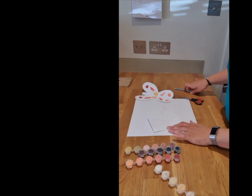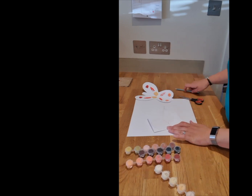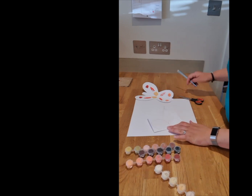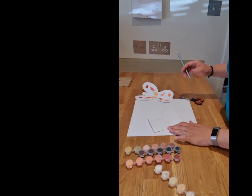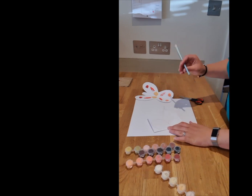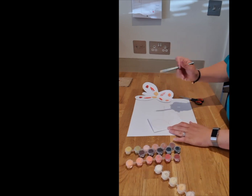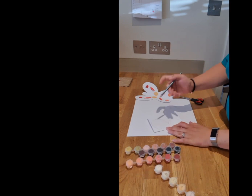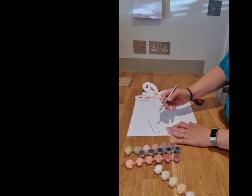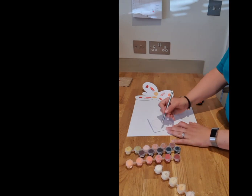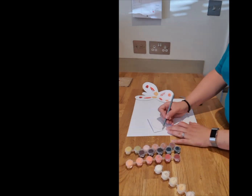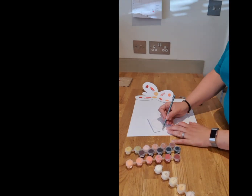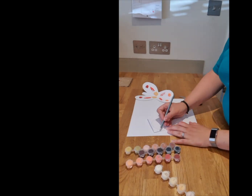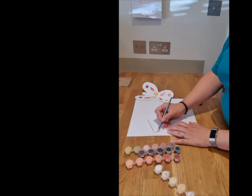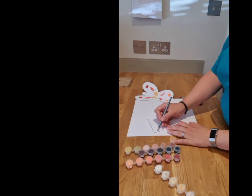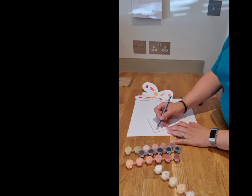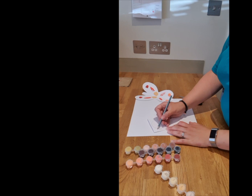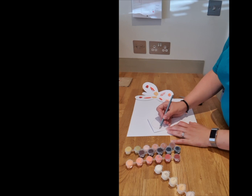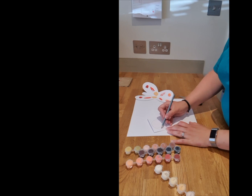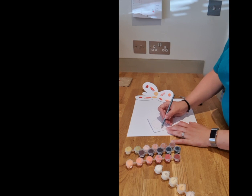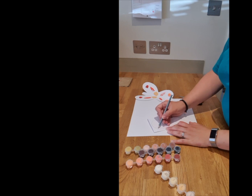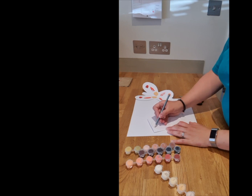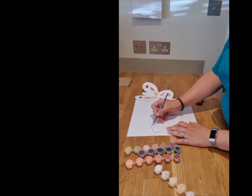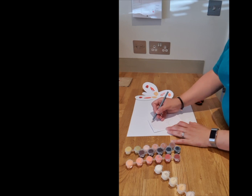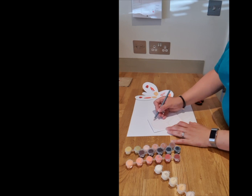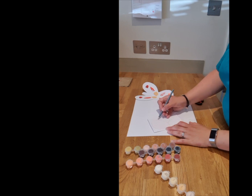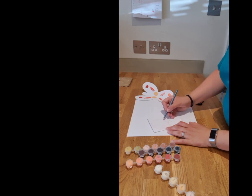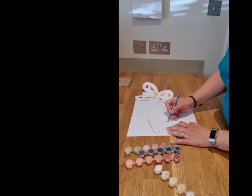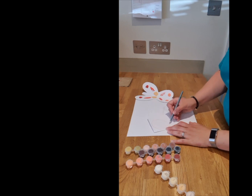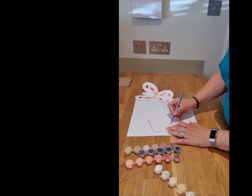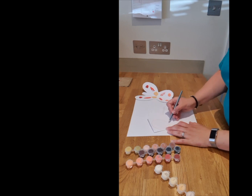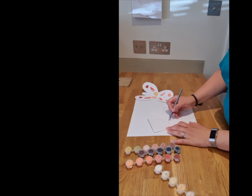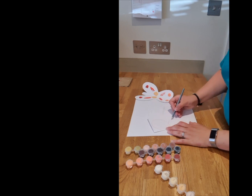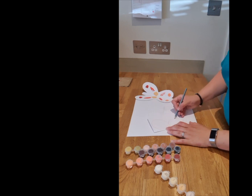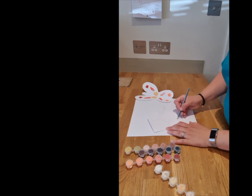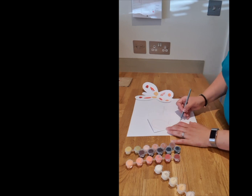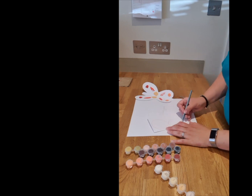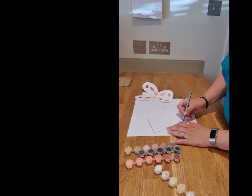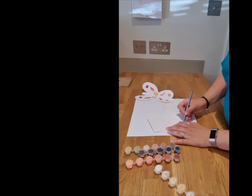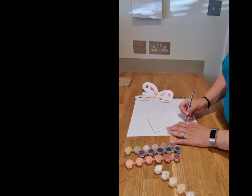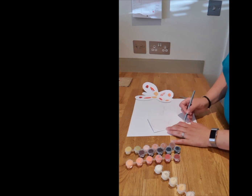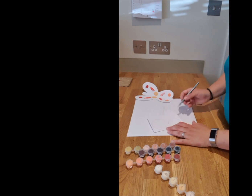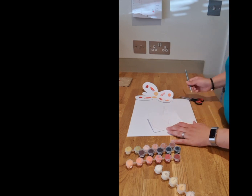First of all you want to draw out half of a butterfly outline on half your piece of card.